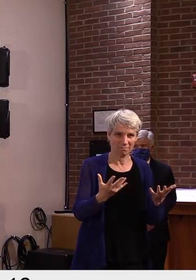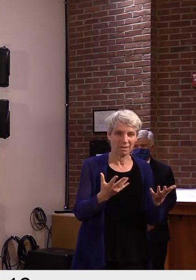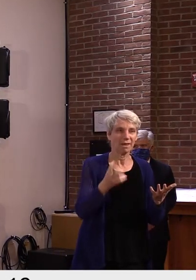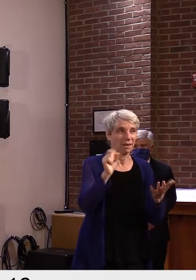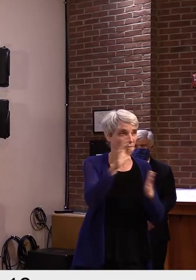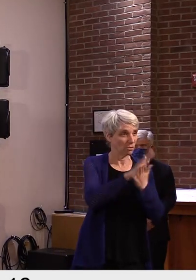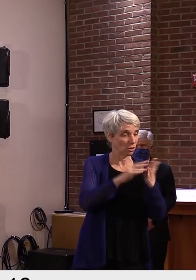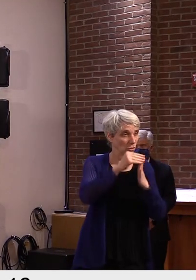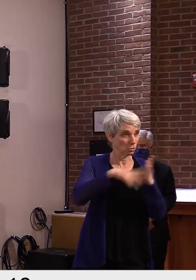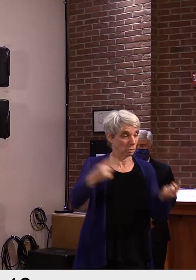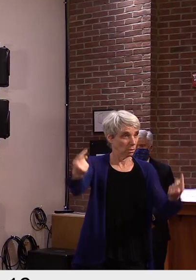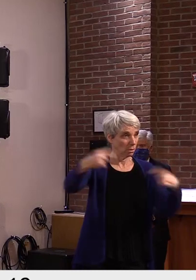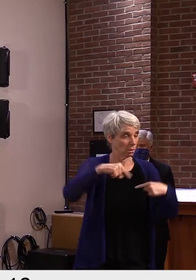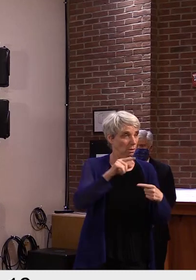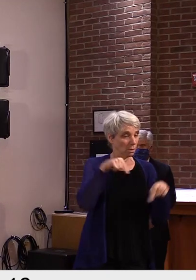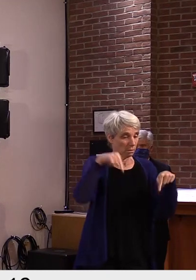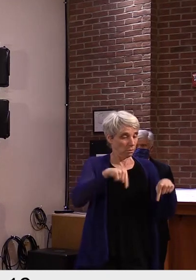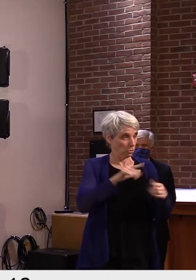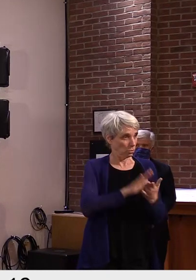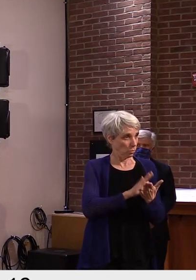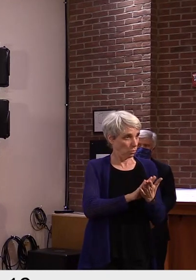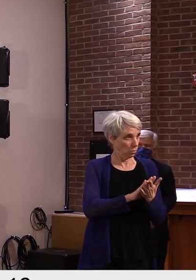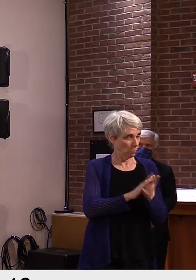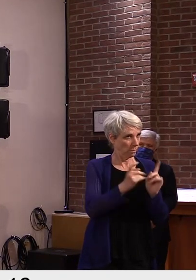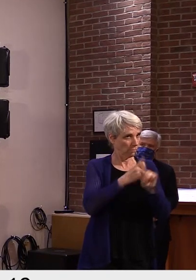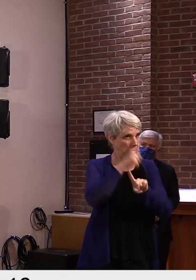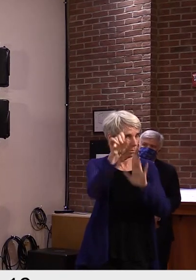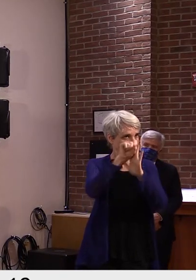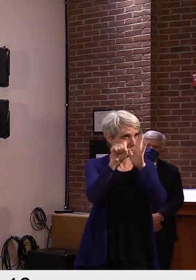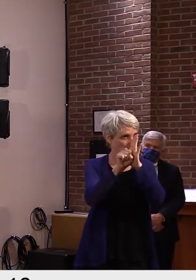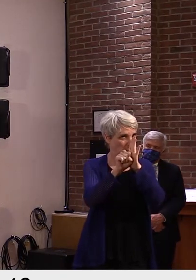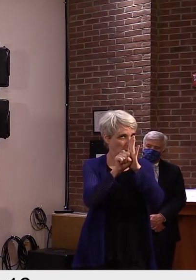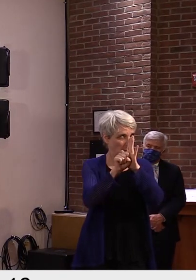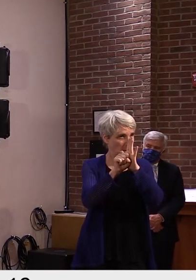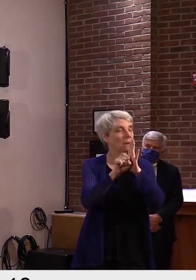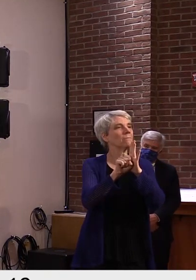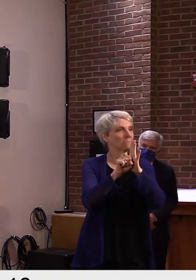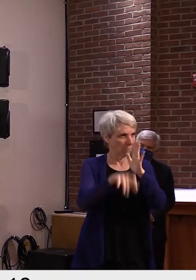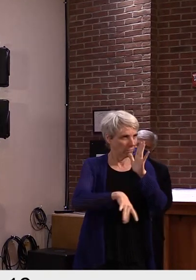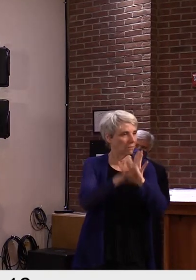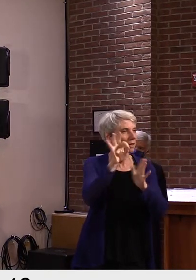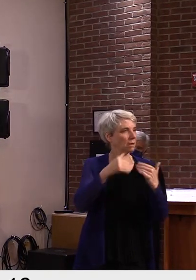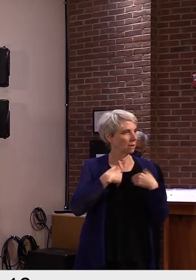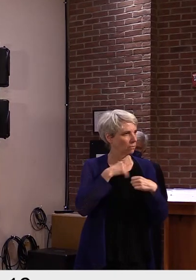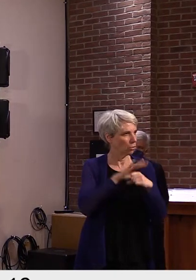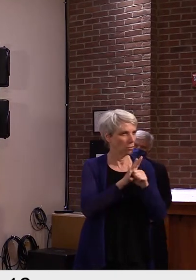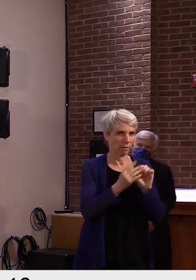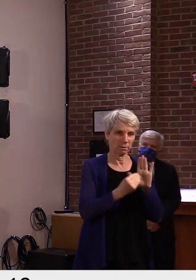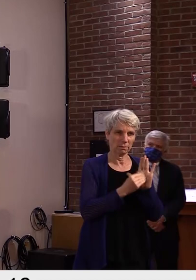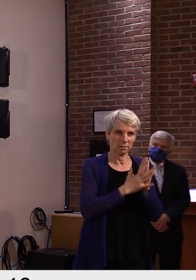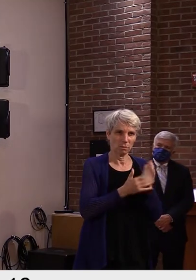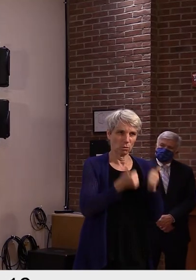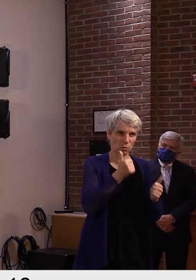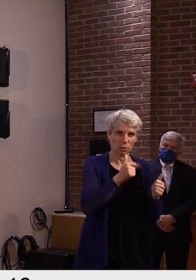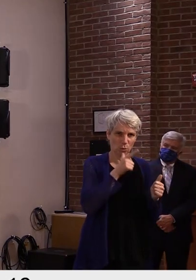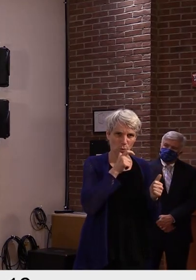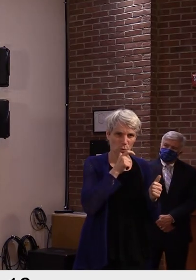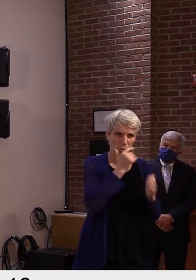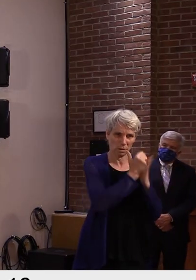college students fall? Yeah, so when the college students are arriving here to live here and pursue their studies,